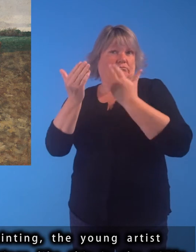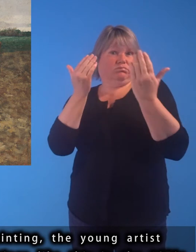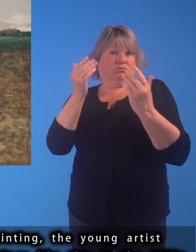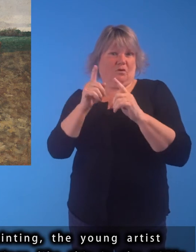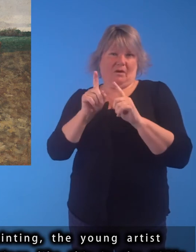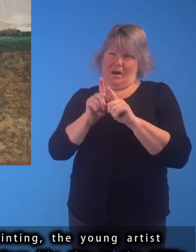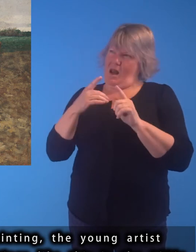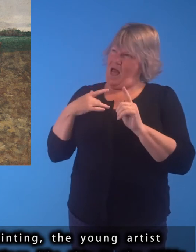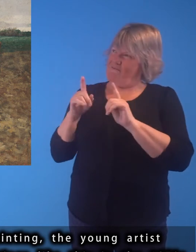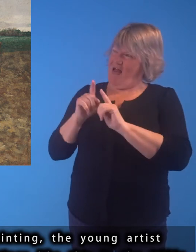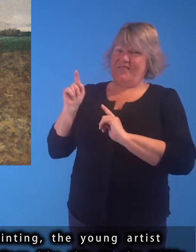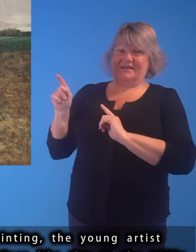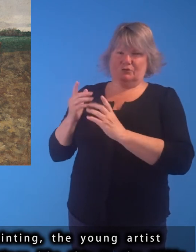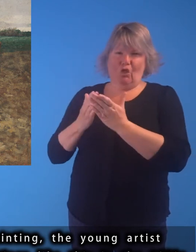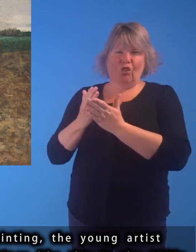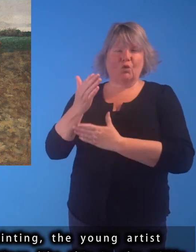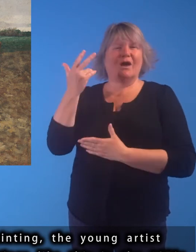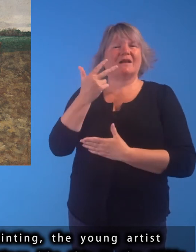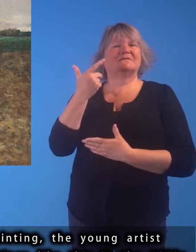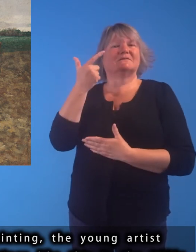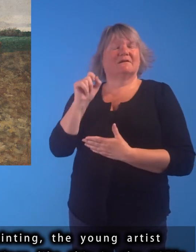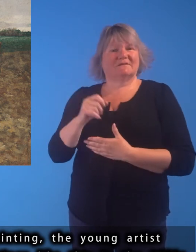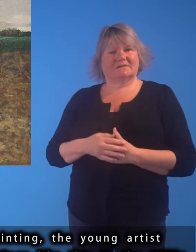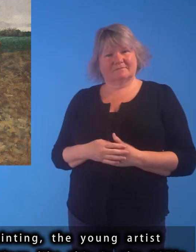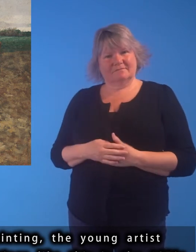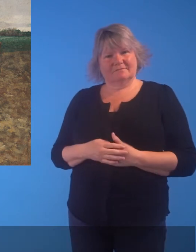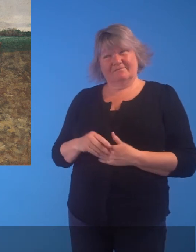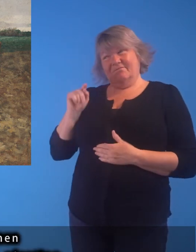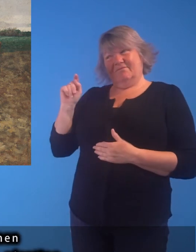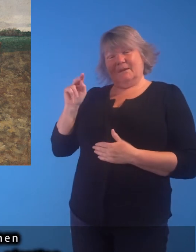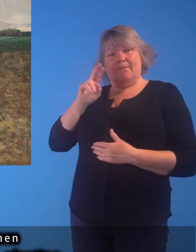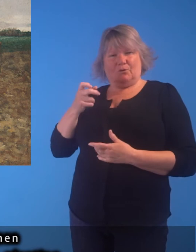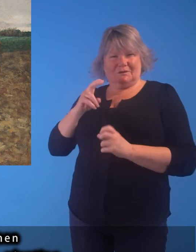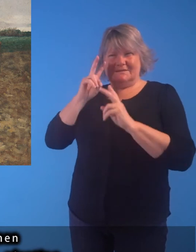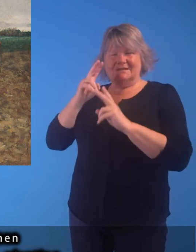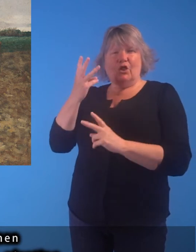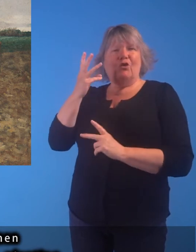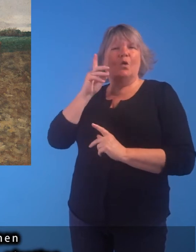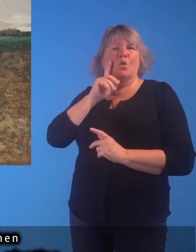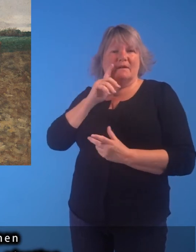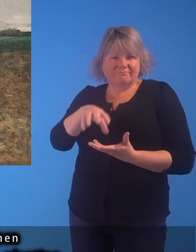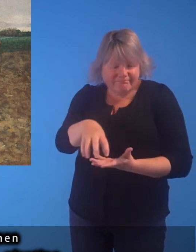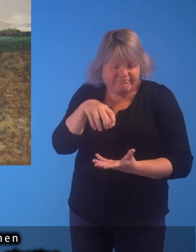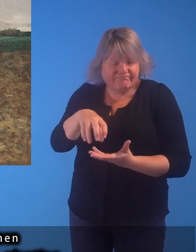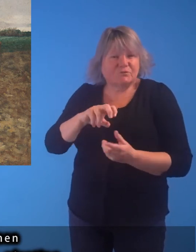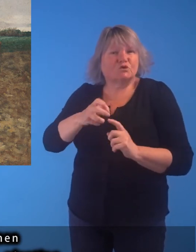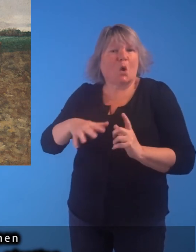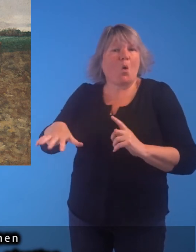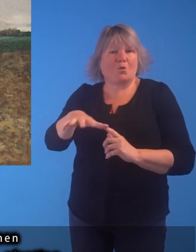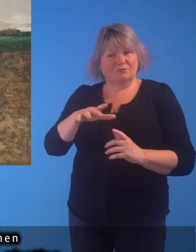like this in the 1870s. This painting depicts three women collecting stones